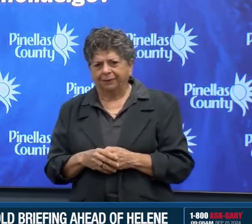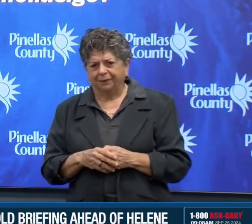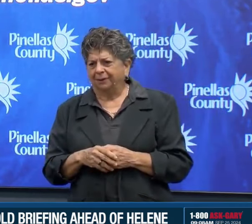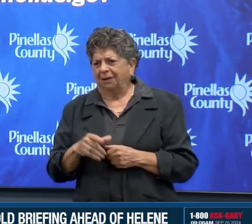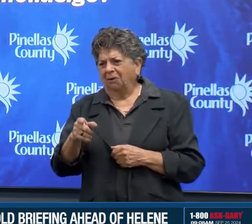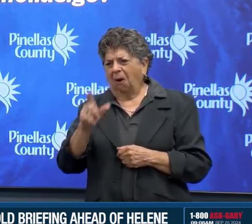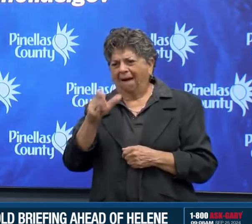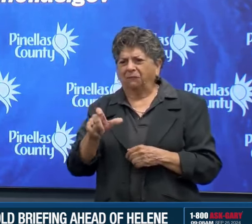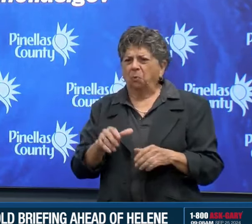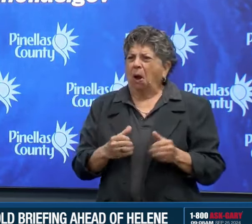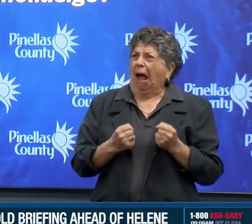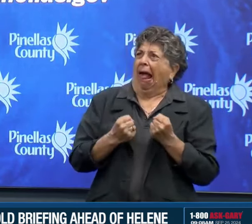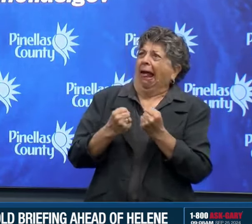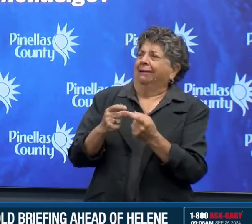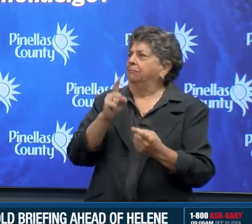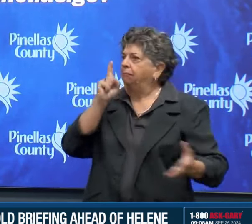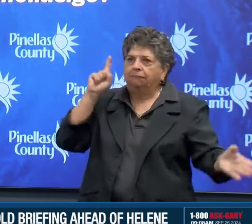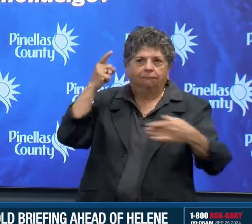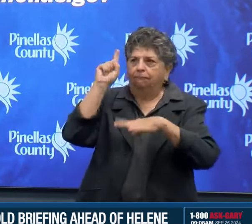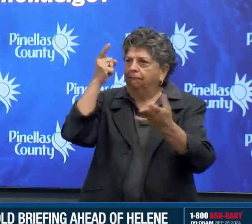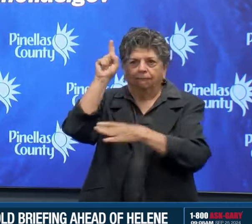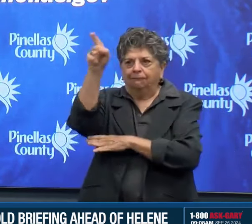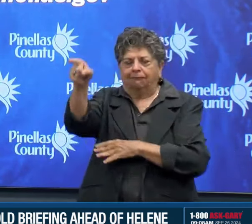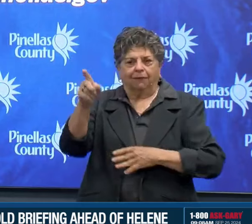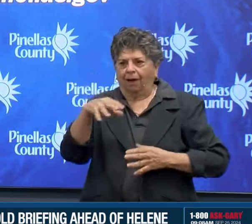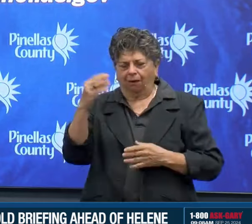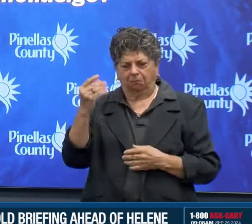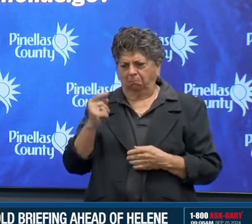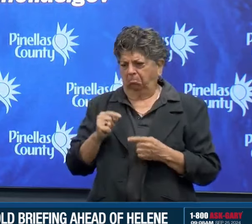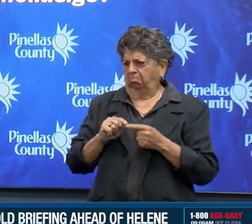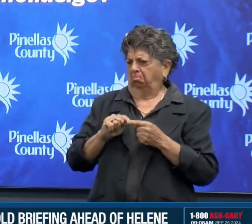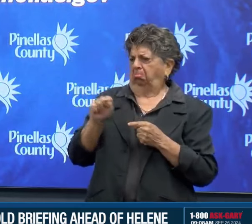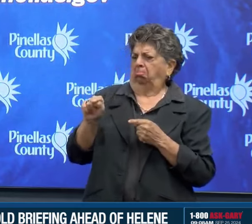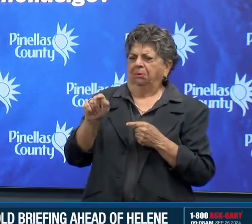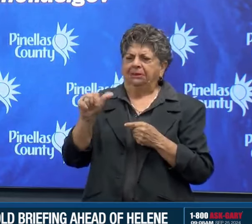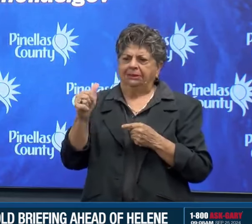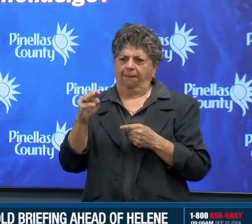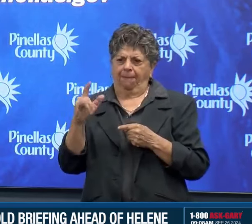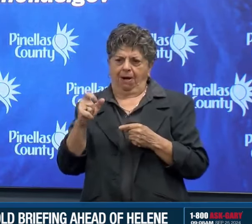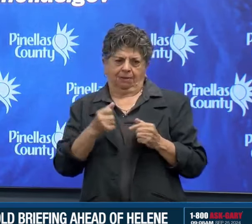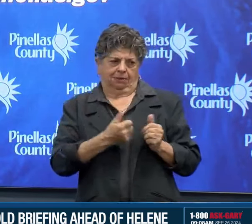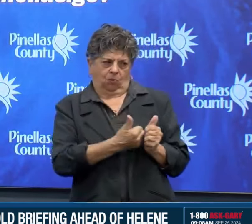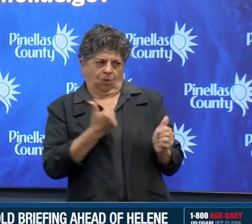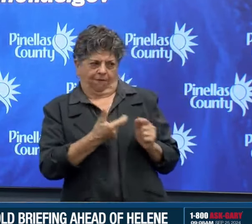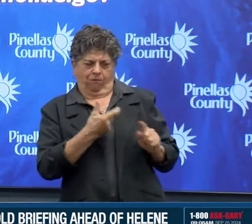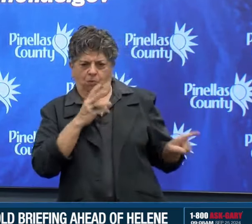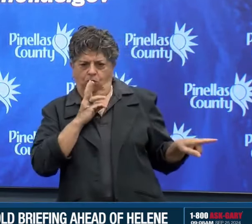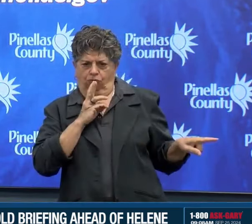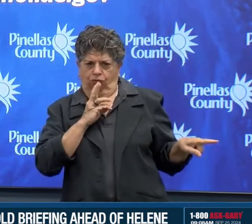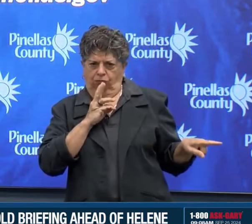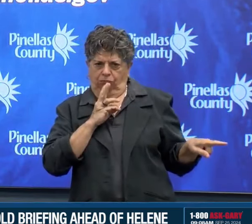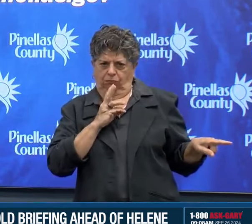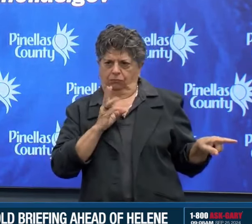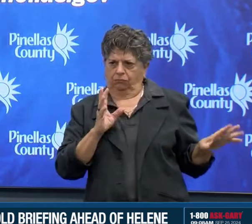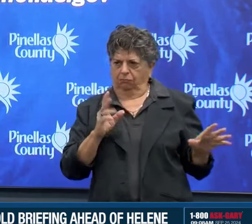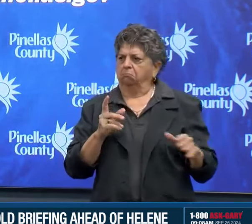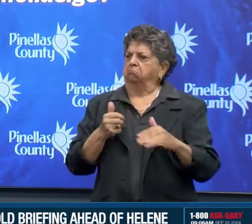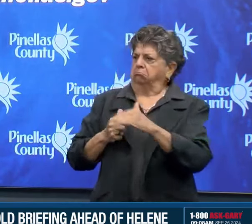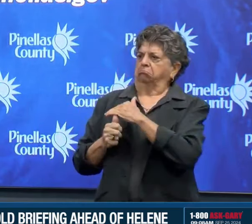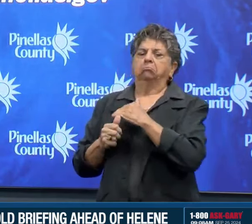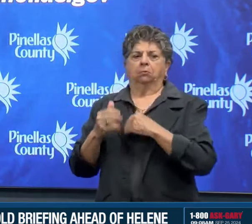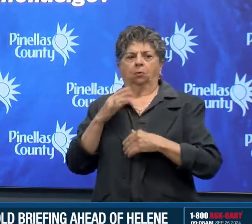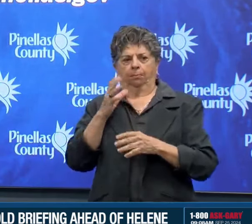for family or friends, look for hotel motel, or you can stay at one of our shelters. You can find the hotel